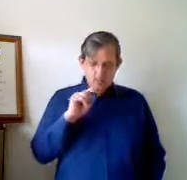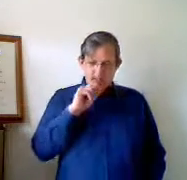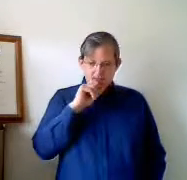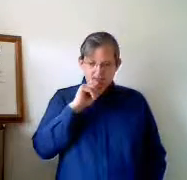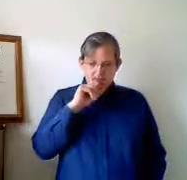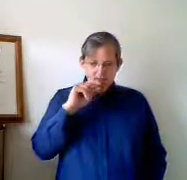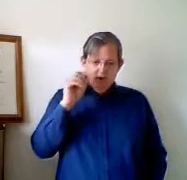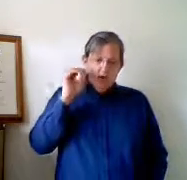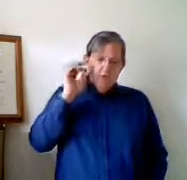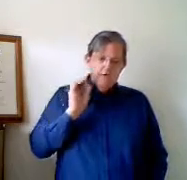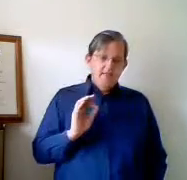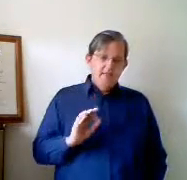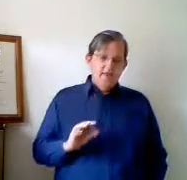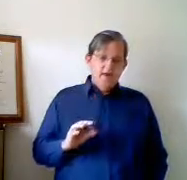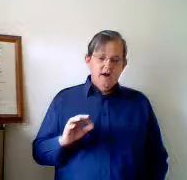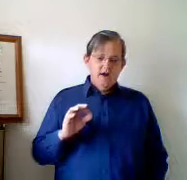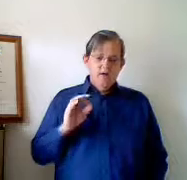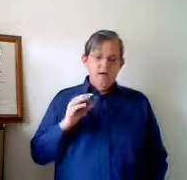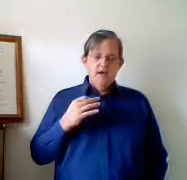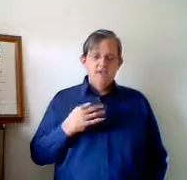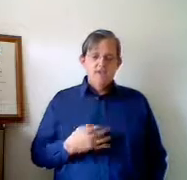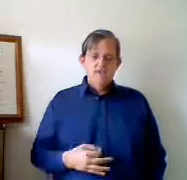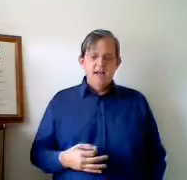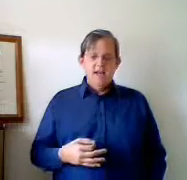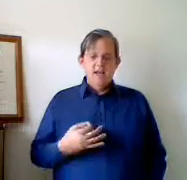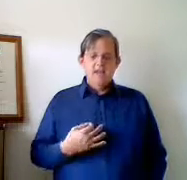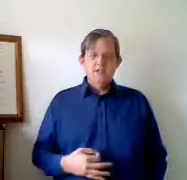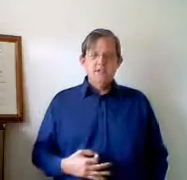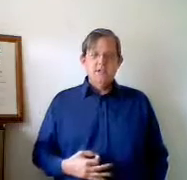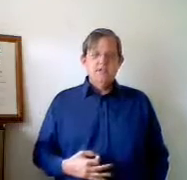Okay, we gotten that bar, and now we have an understanding of what the customer needs.